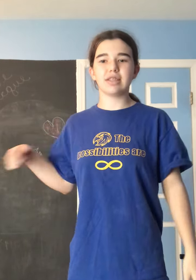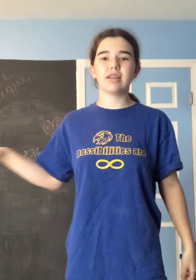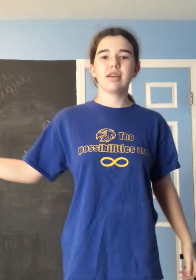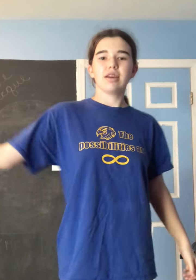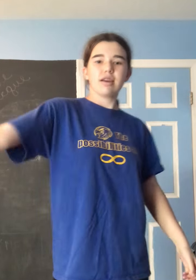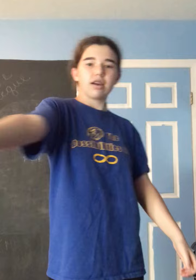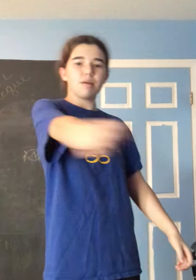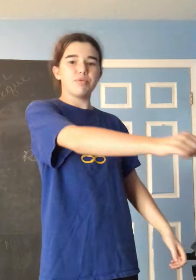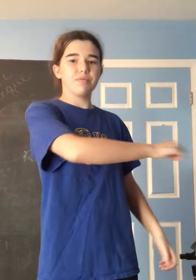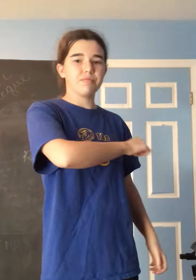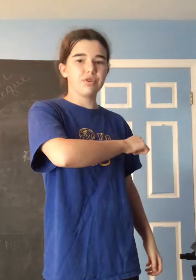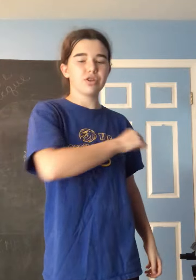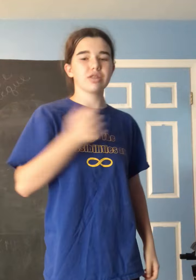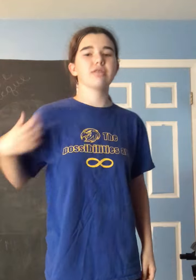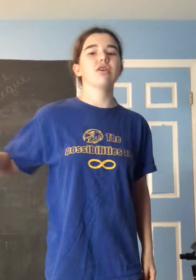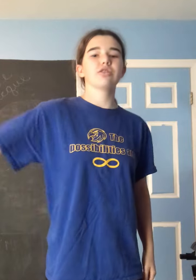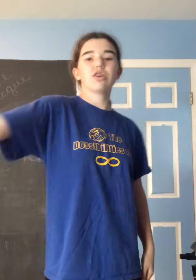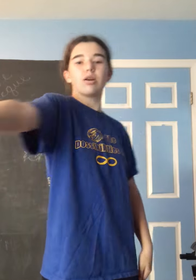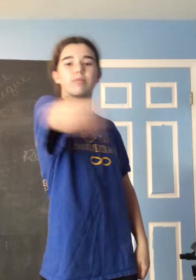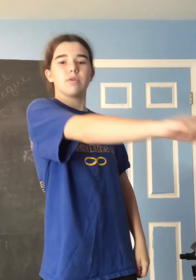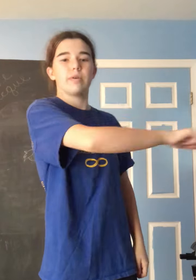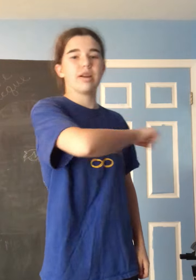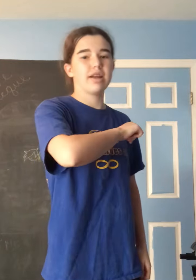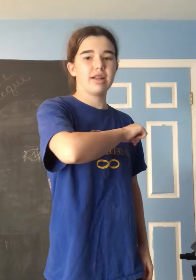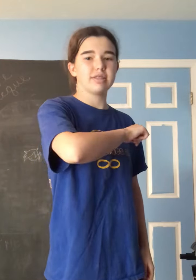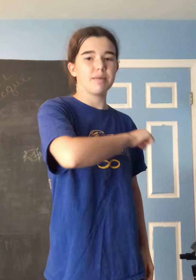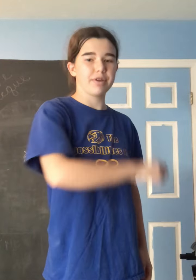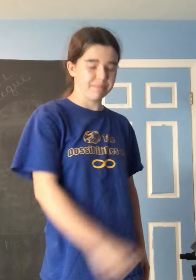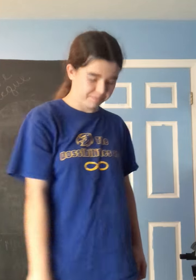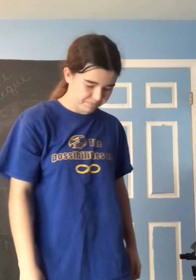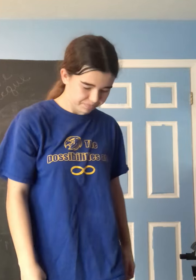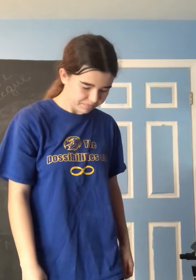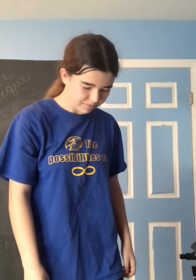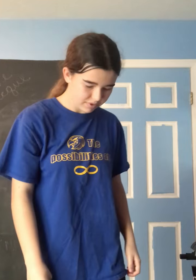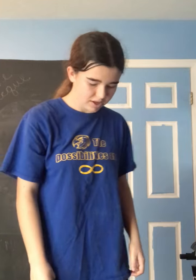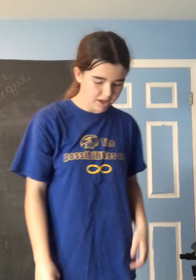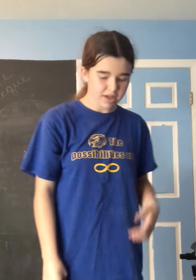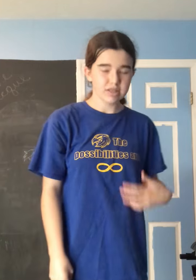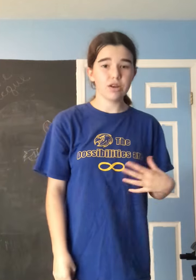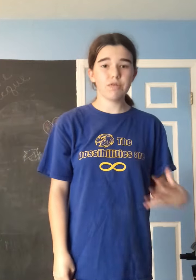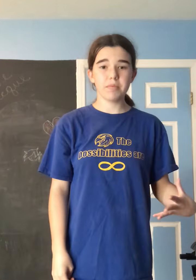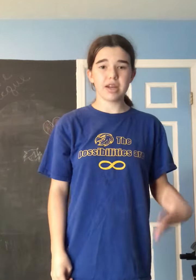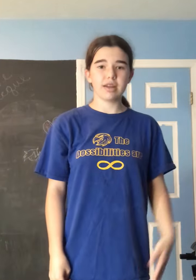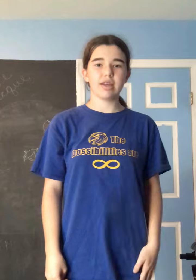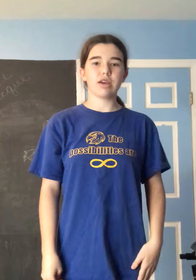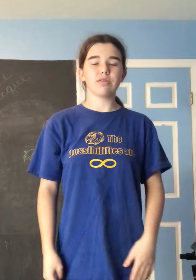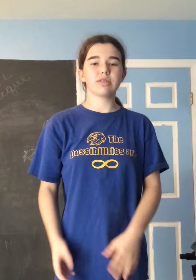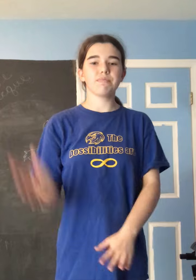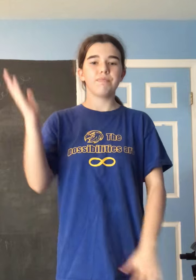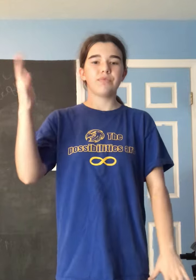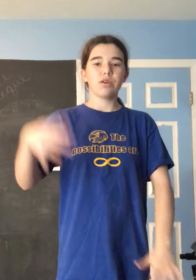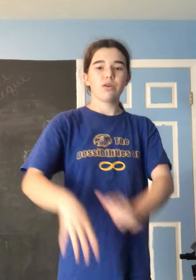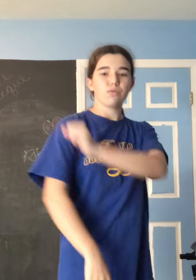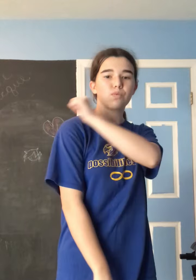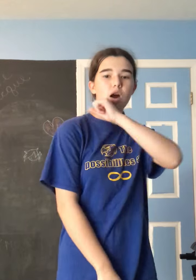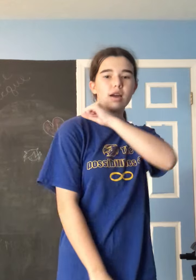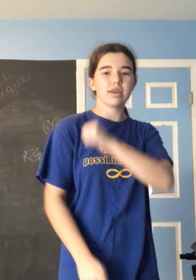couple. You just toss your arm forward and stop there. So from the beginning, it goes rocking